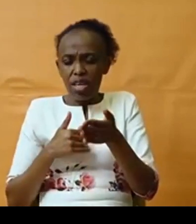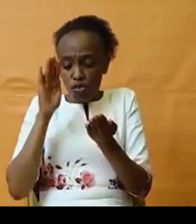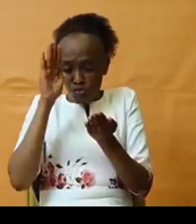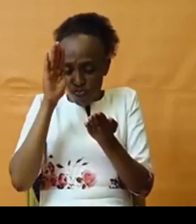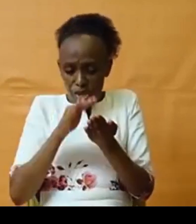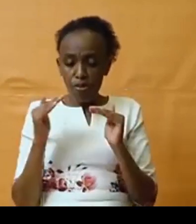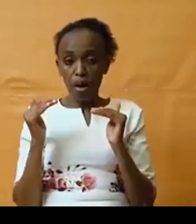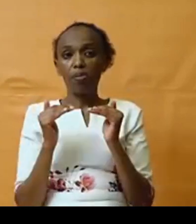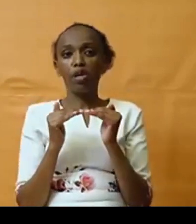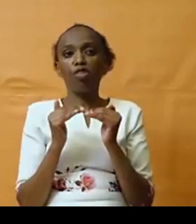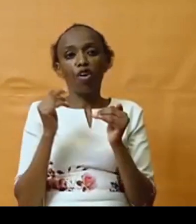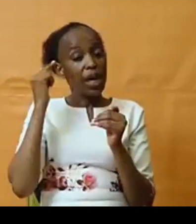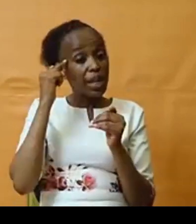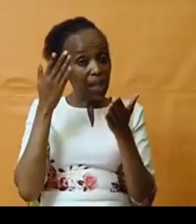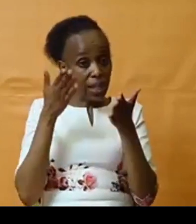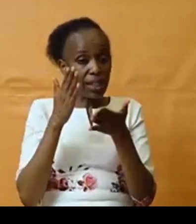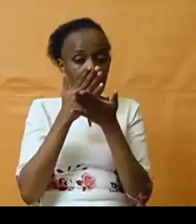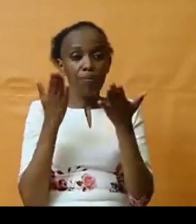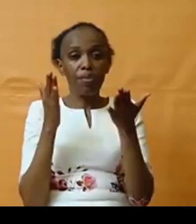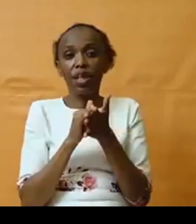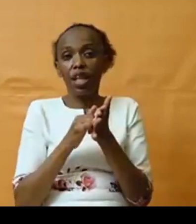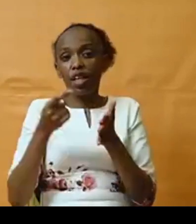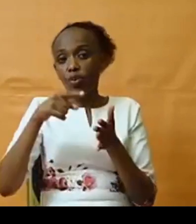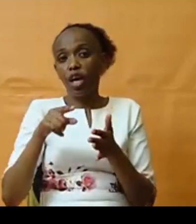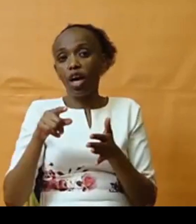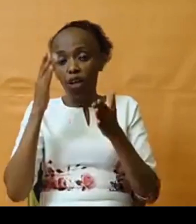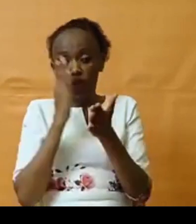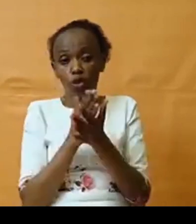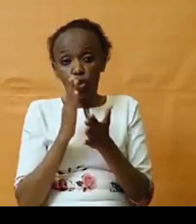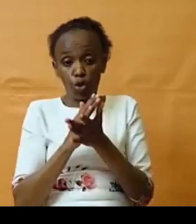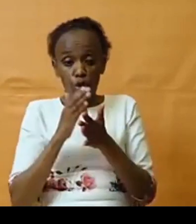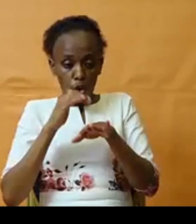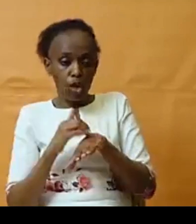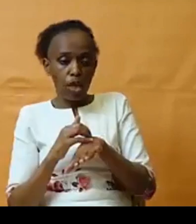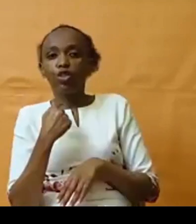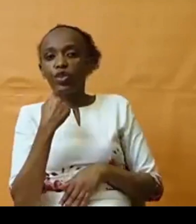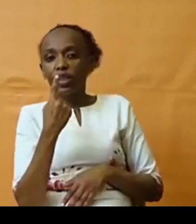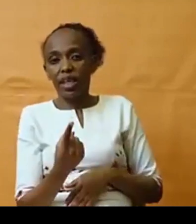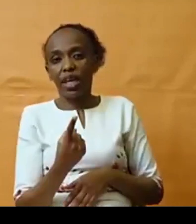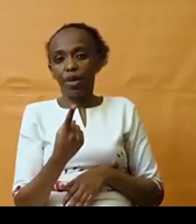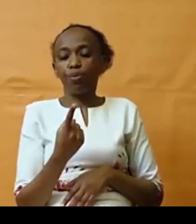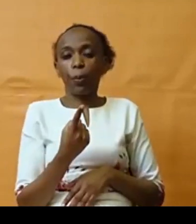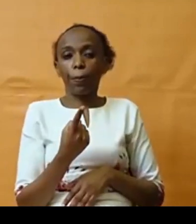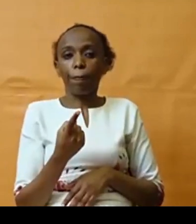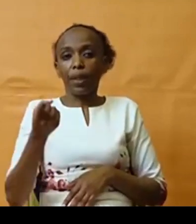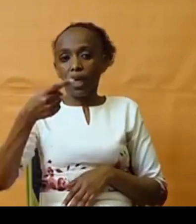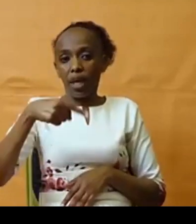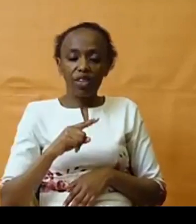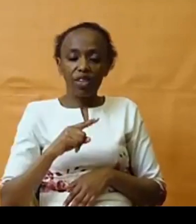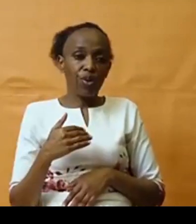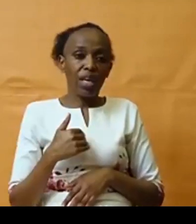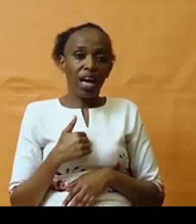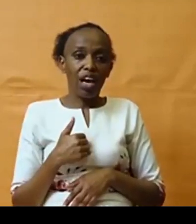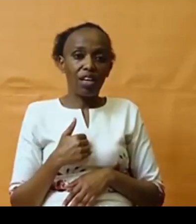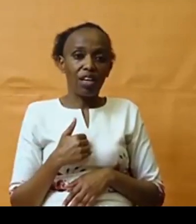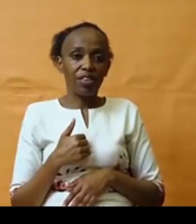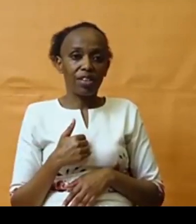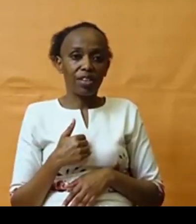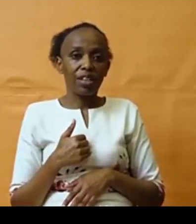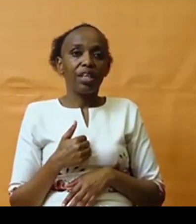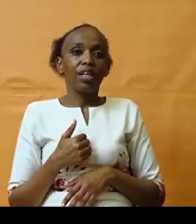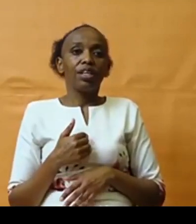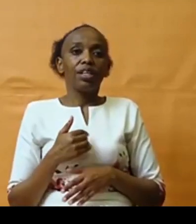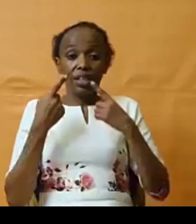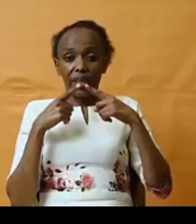So I think this is something that we are really calling forward to say. As we are really starting to talk